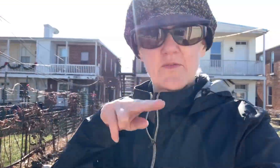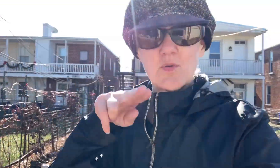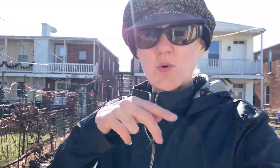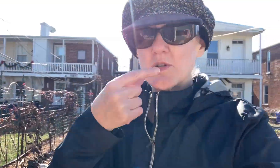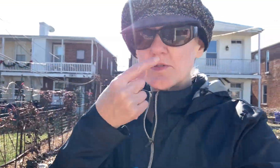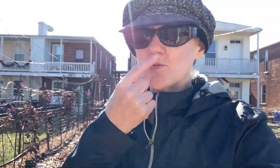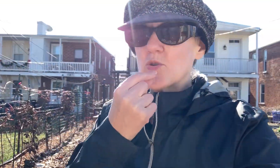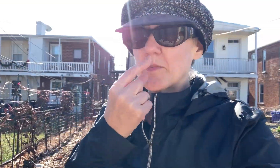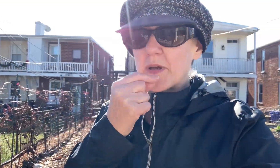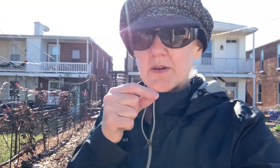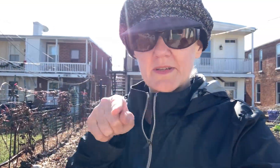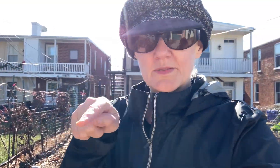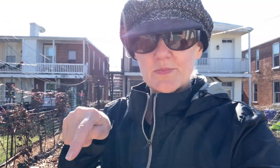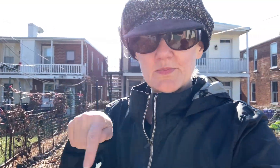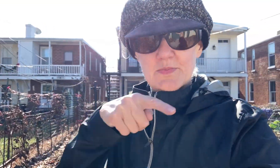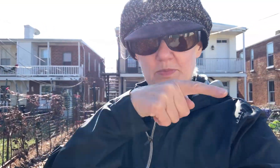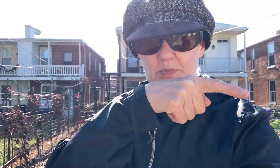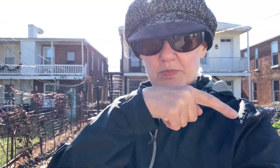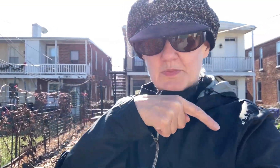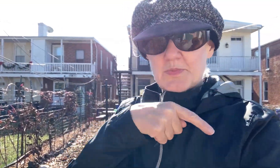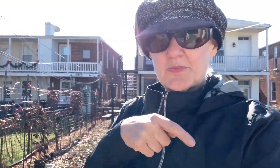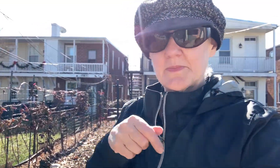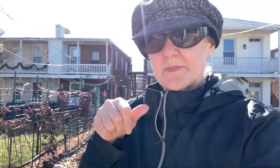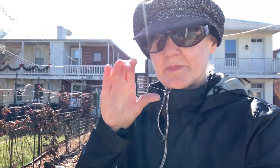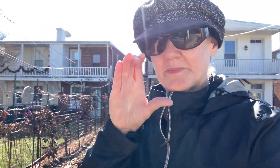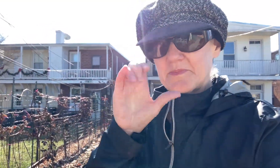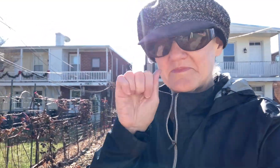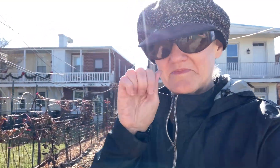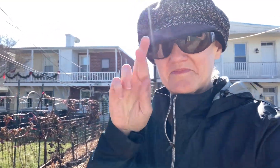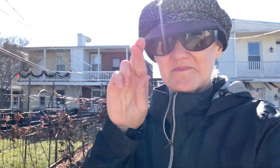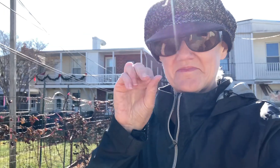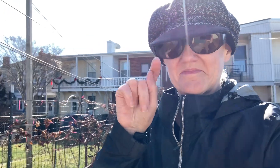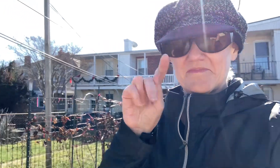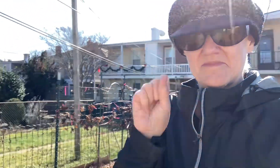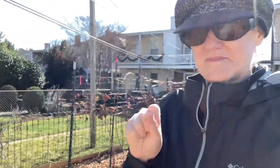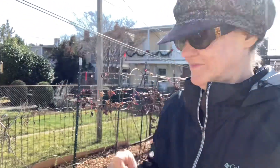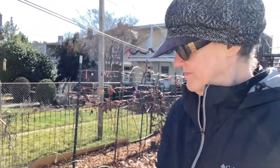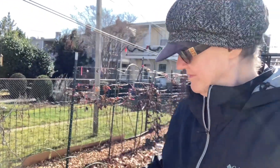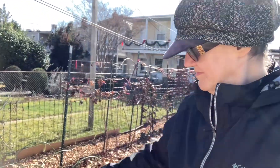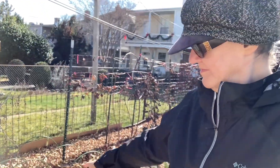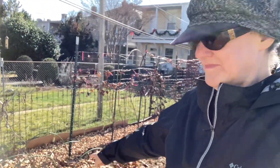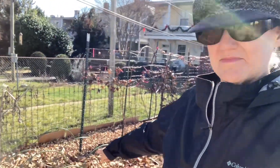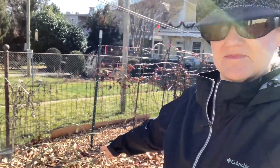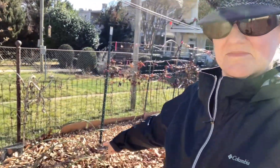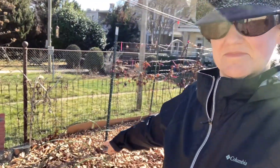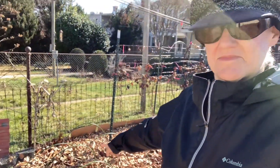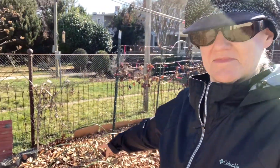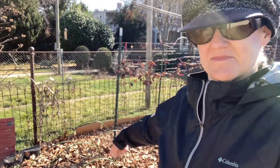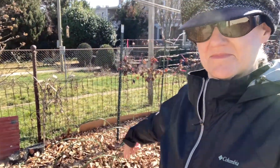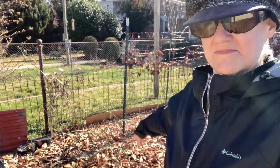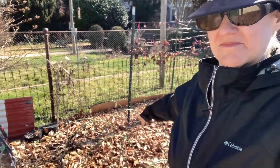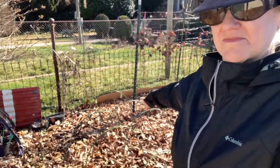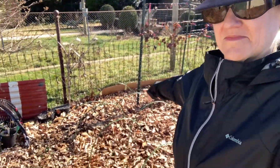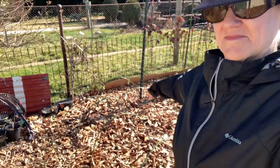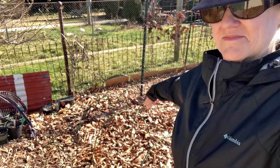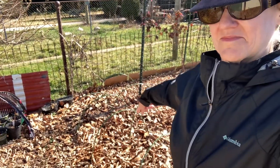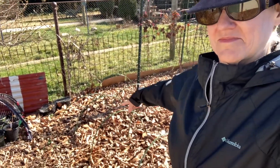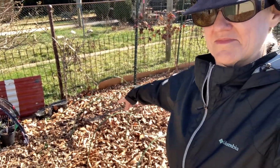and of course we have our strawberries over here and then we have carrots in the ground back in this